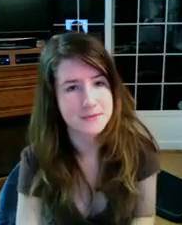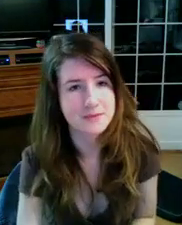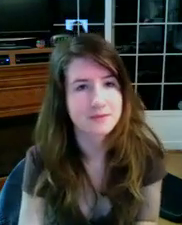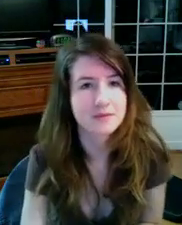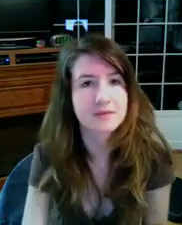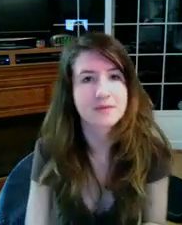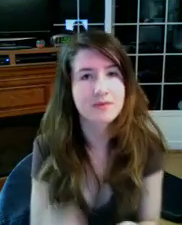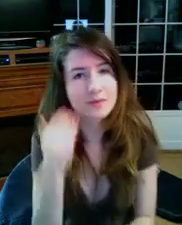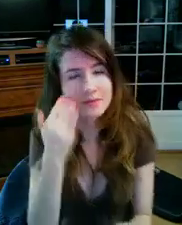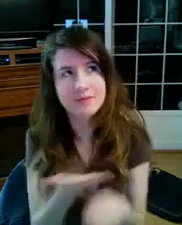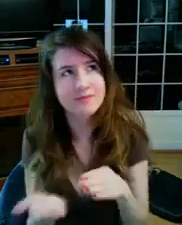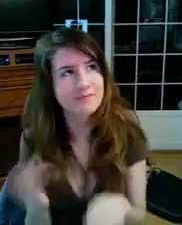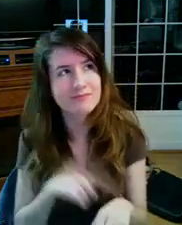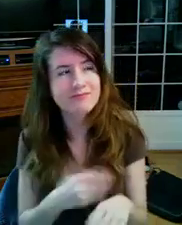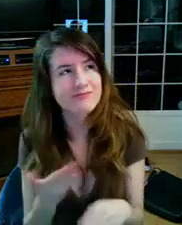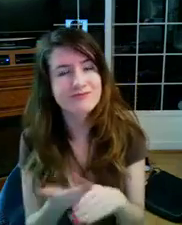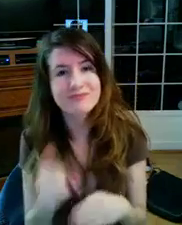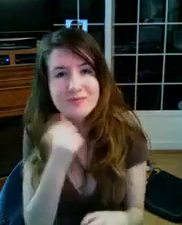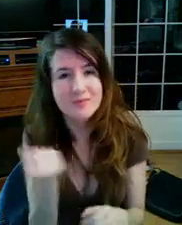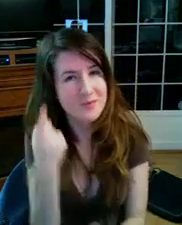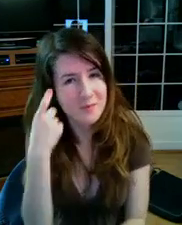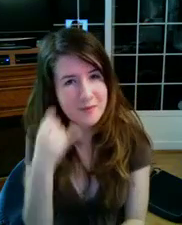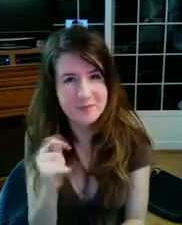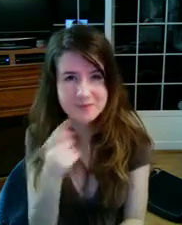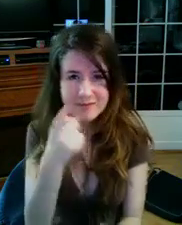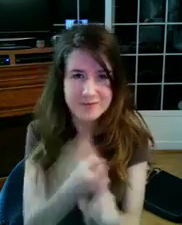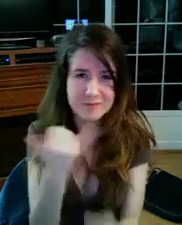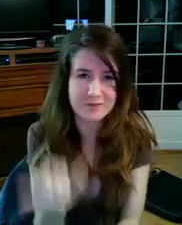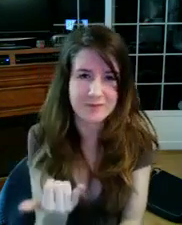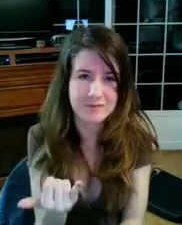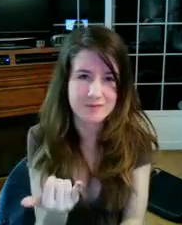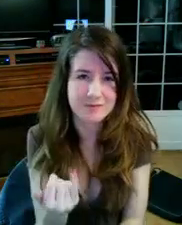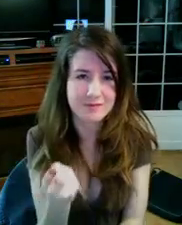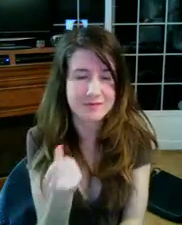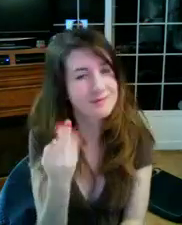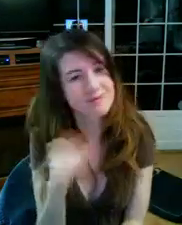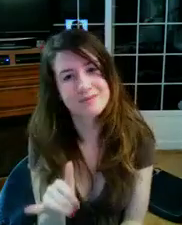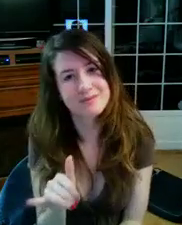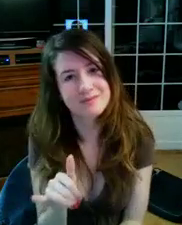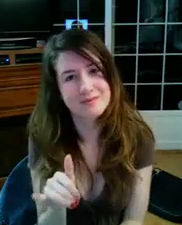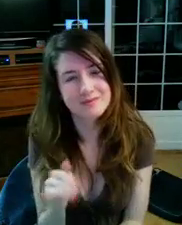Yeah, I know sometimes, things that always make sense to you right now, but hey,